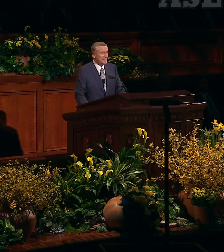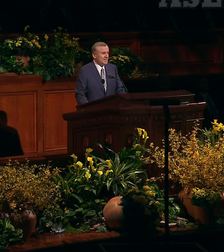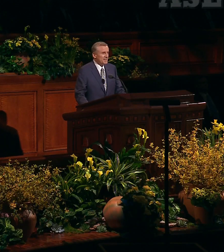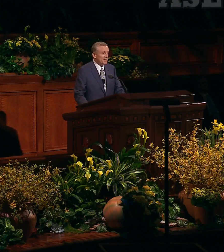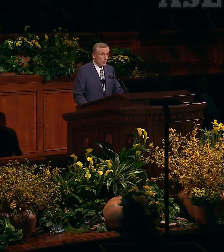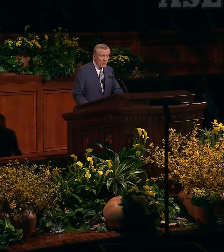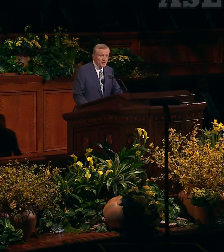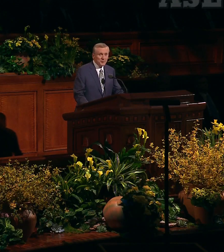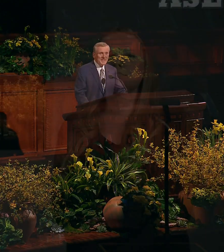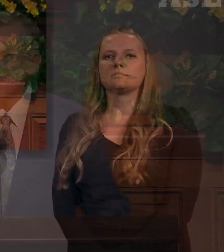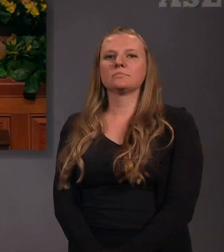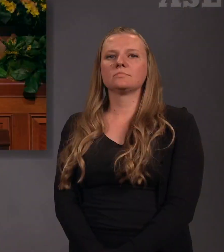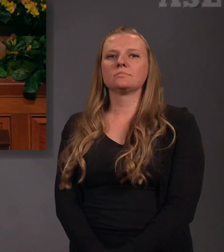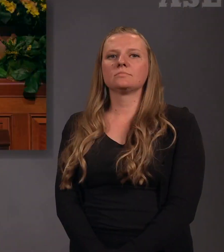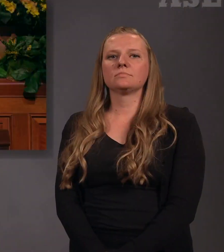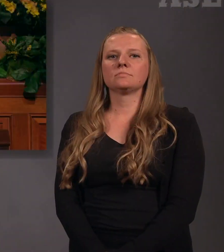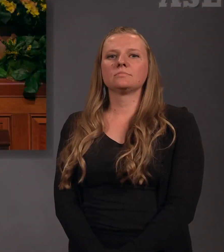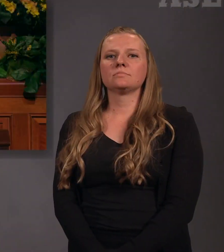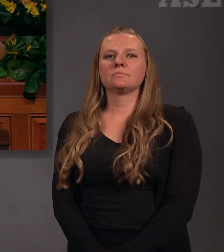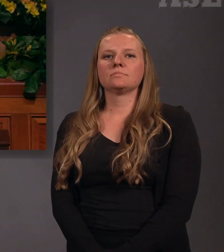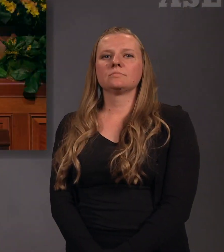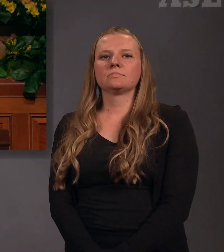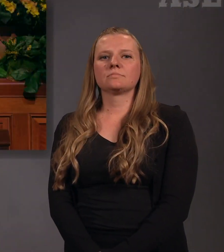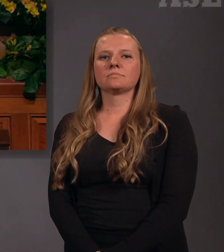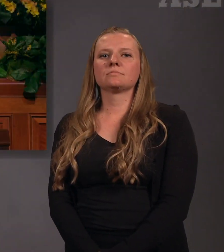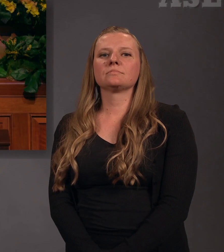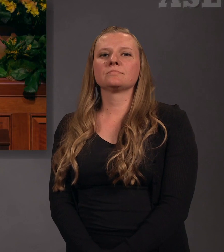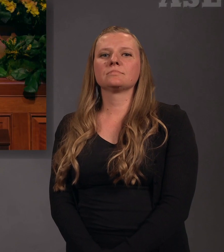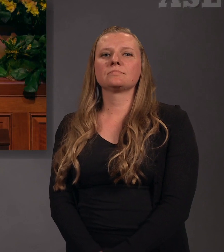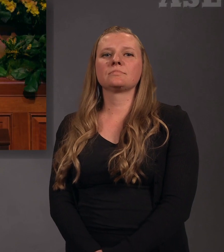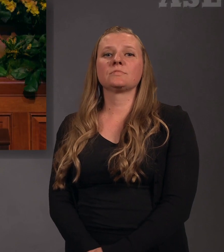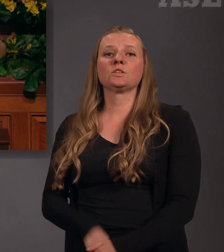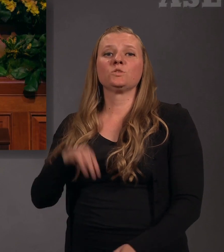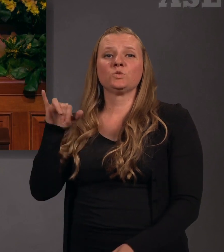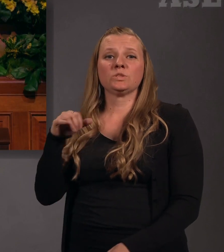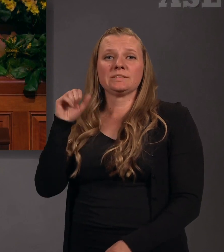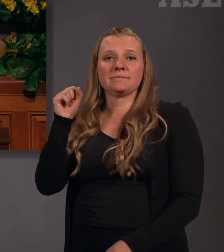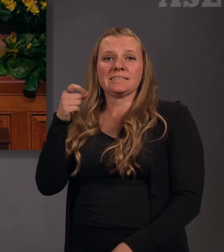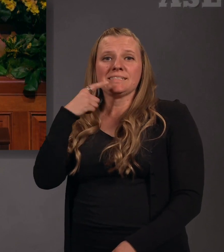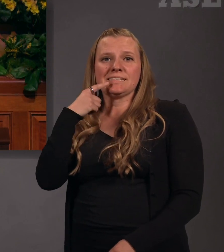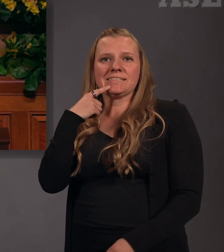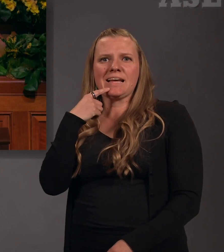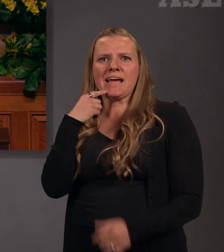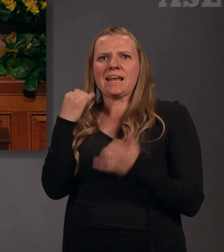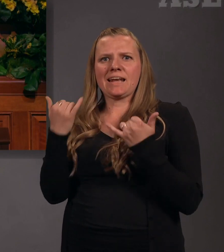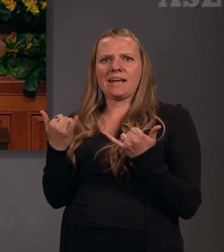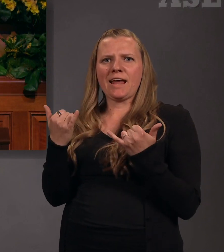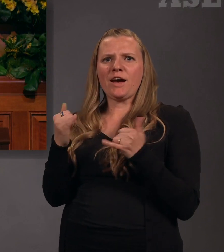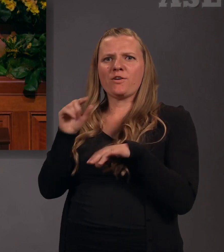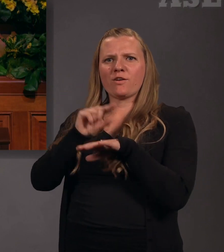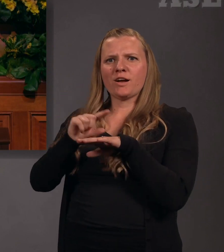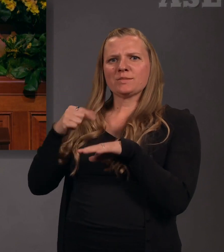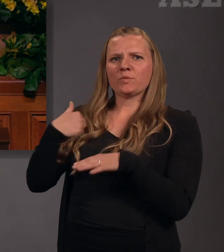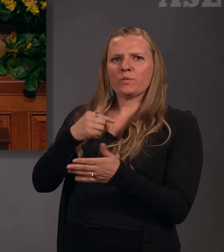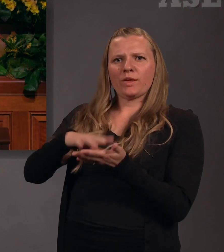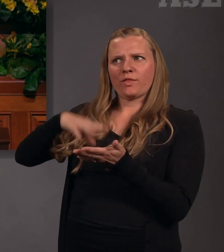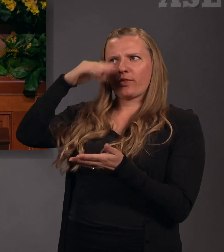Now, what do we hear in the gospel which we have received? A voice of gladness, a voice of mercy from heaven,